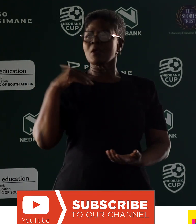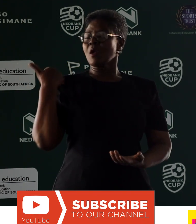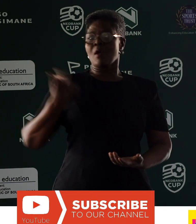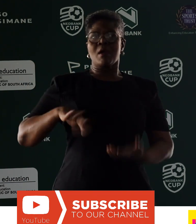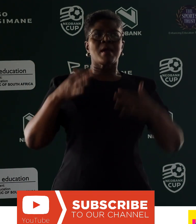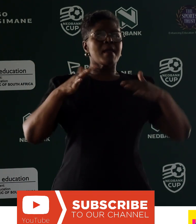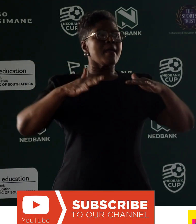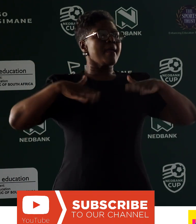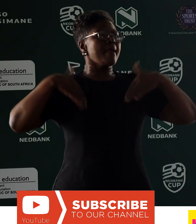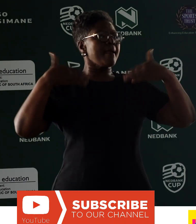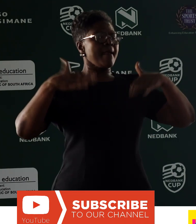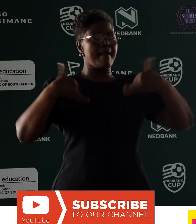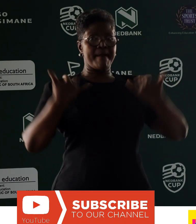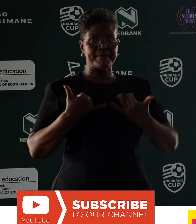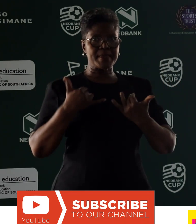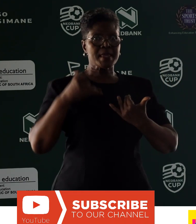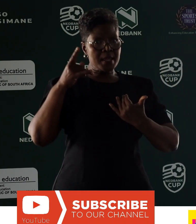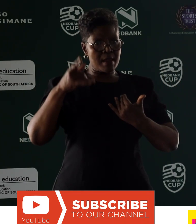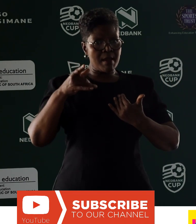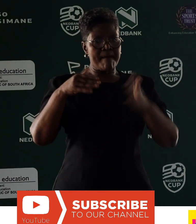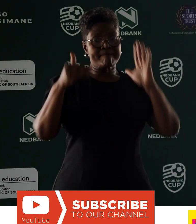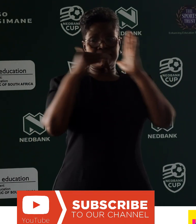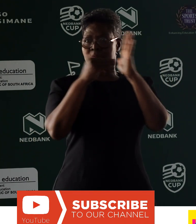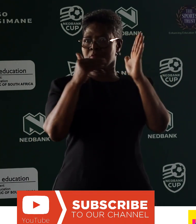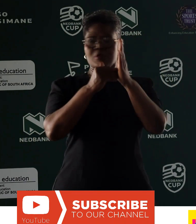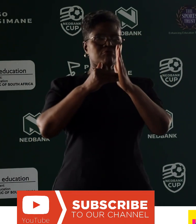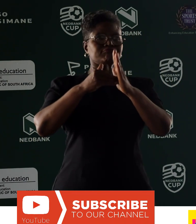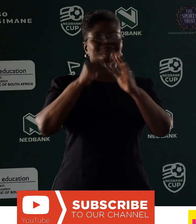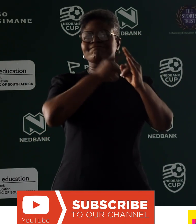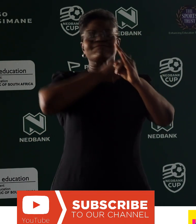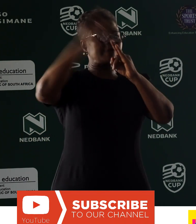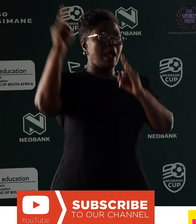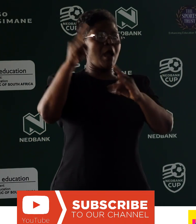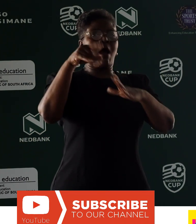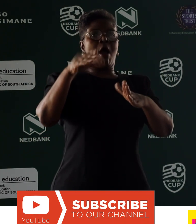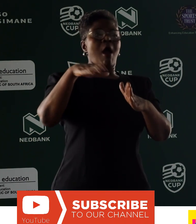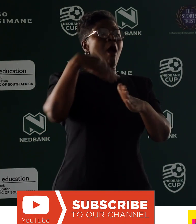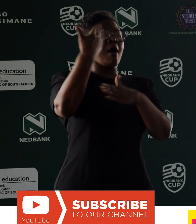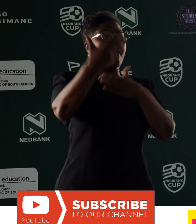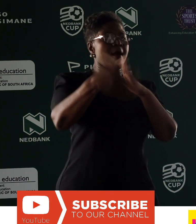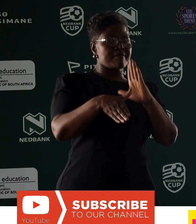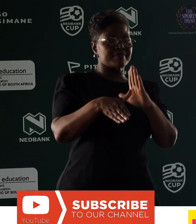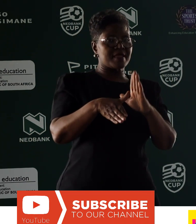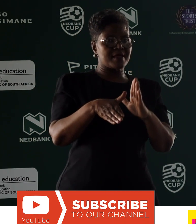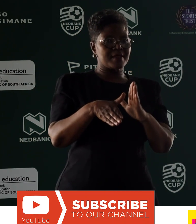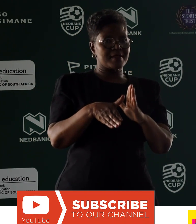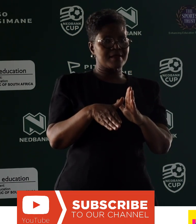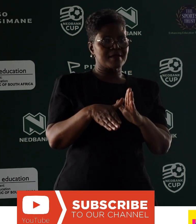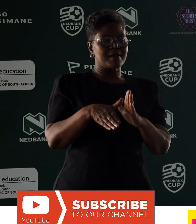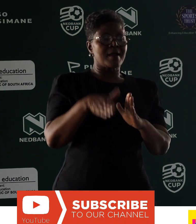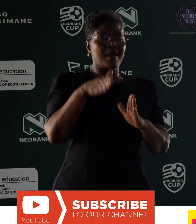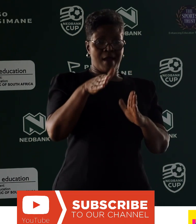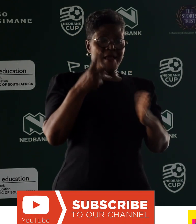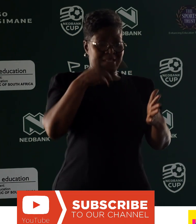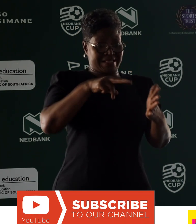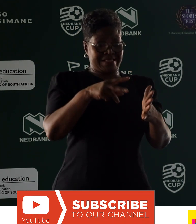had passed me a trick, yet after noticing that their name is listed in the newspaper.